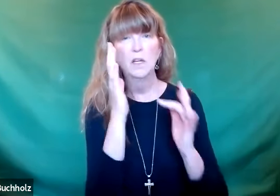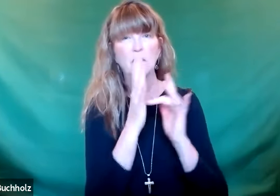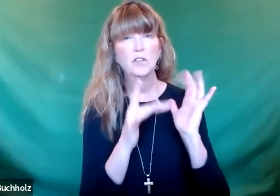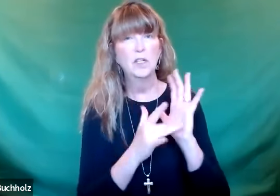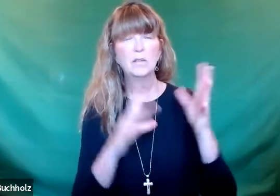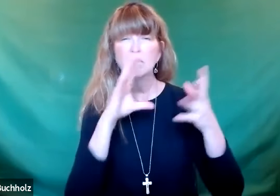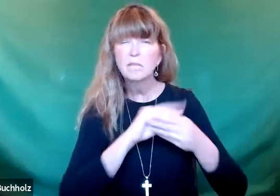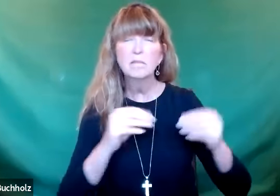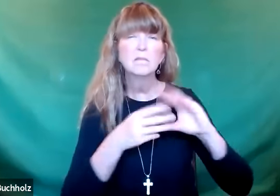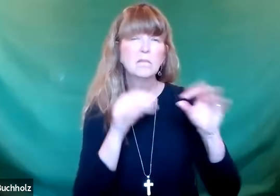chapter 12,